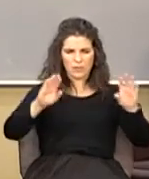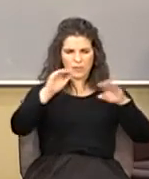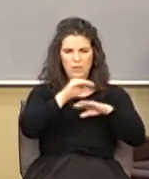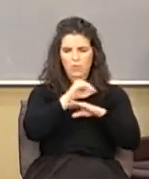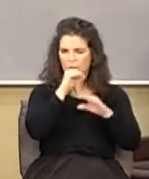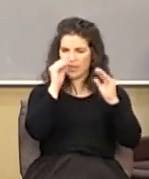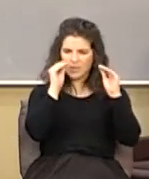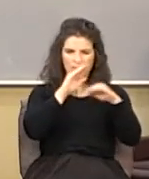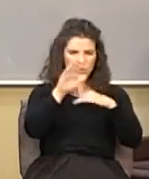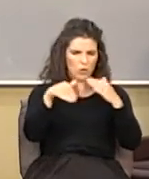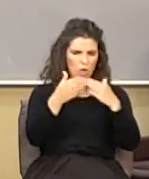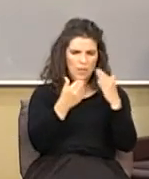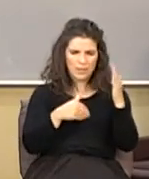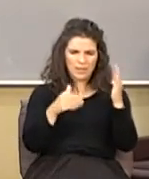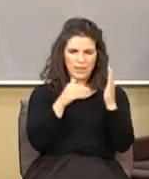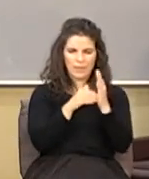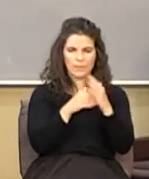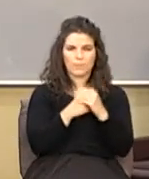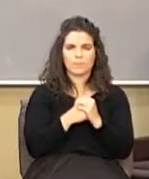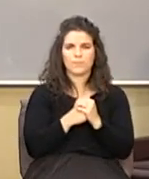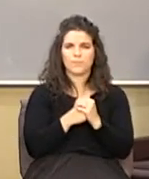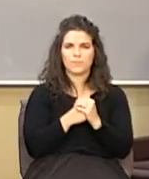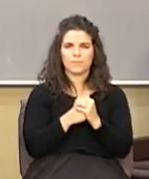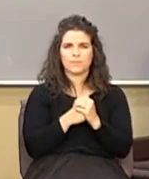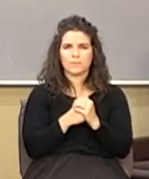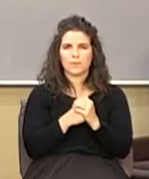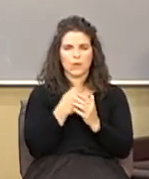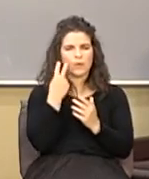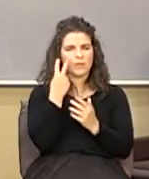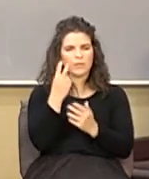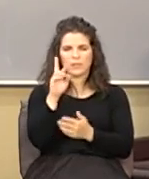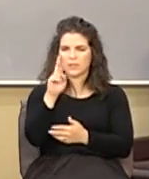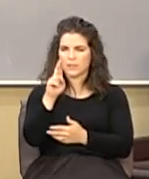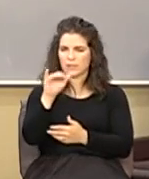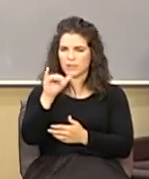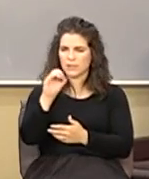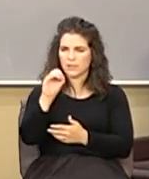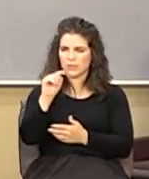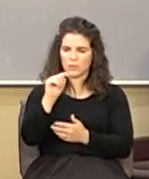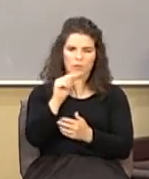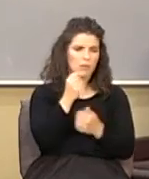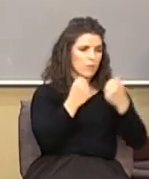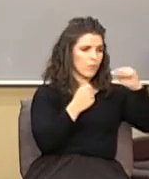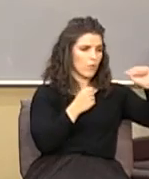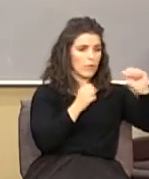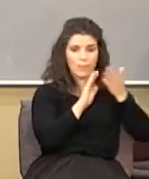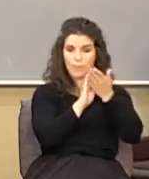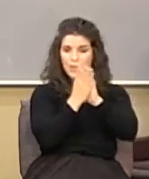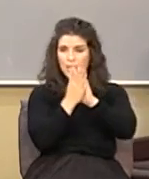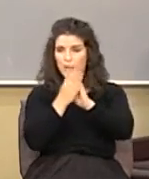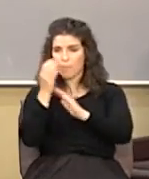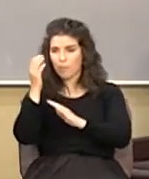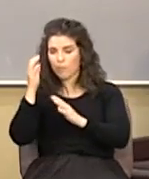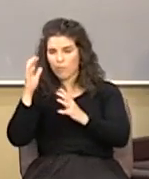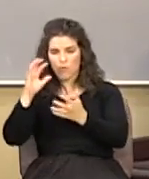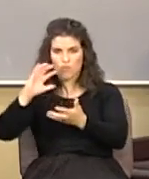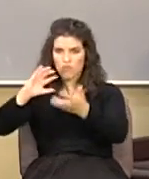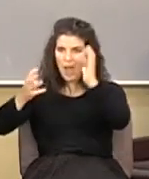teach the whole thing again when I watch those watch the riots the protests turn into riots and listen I understood the protest